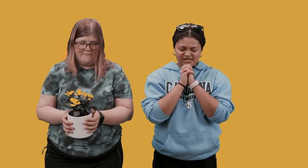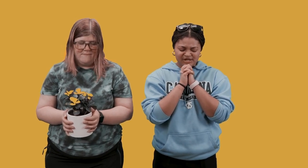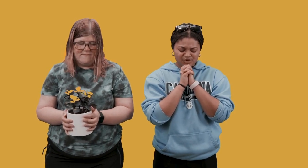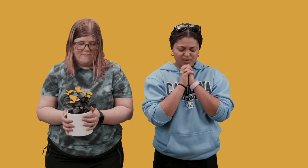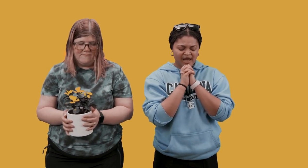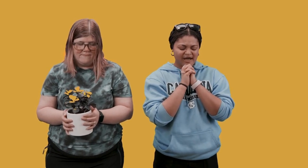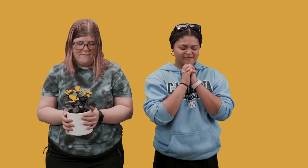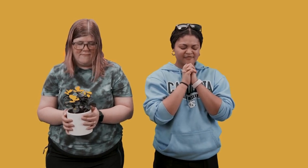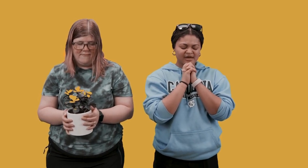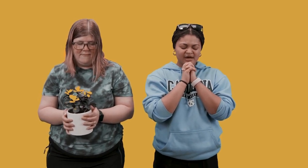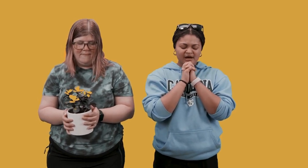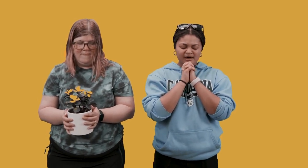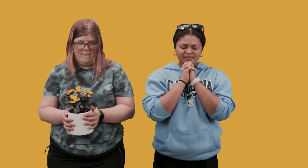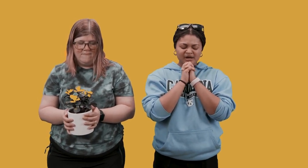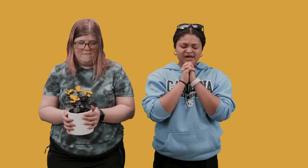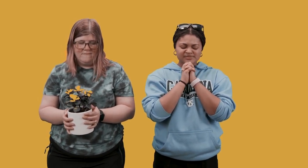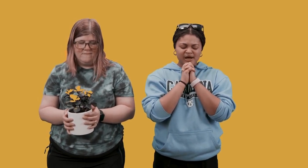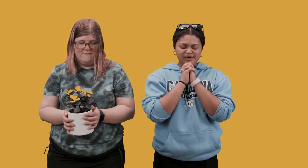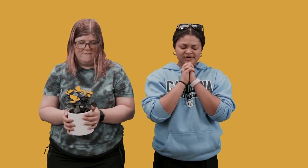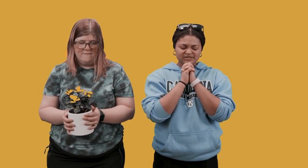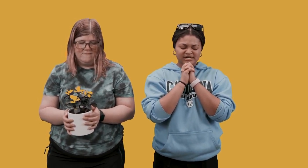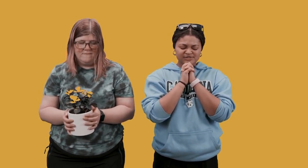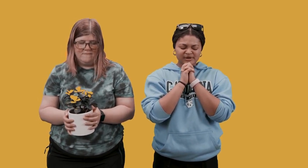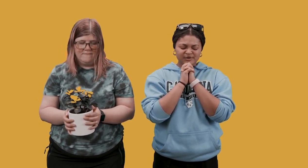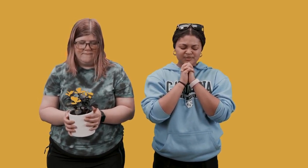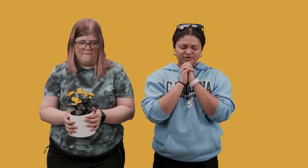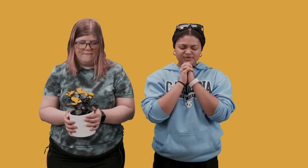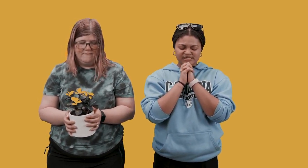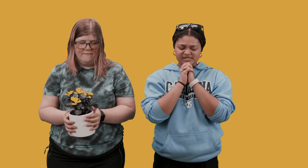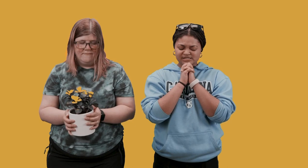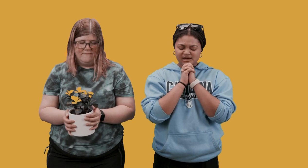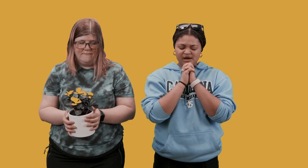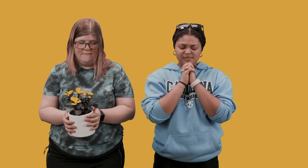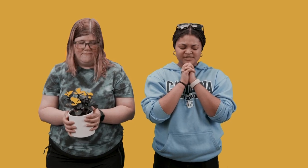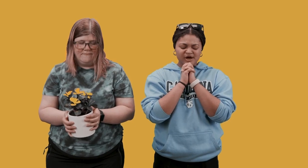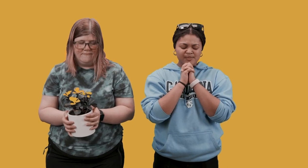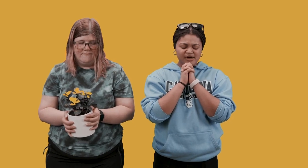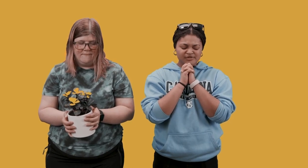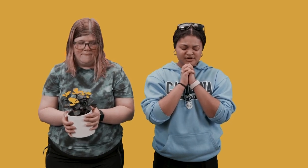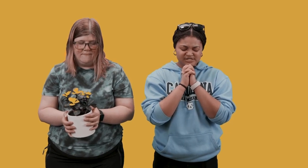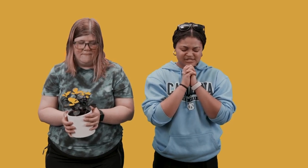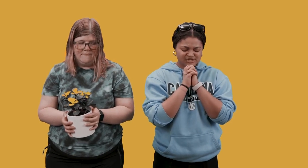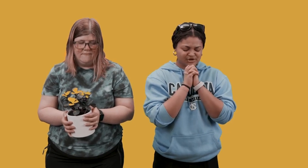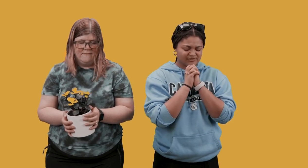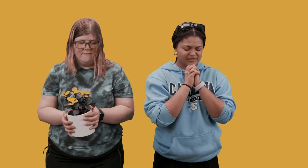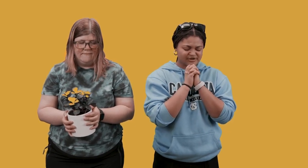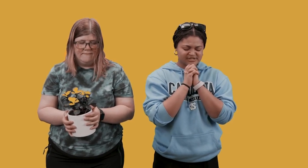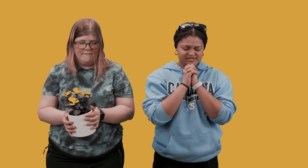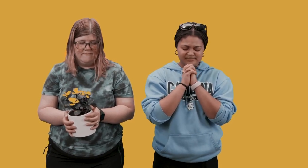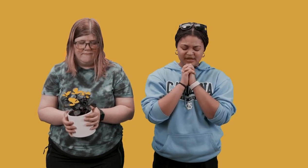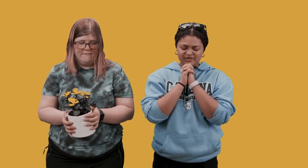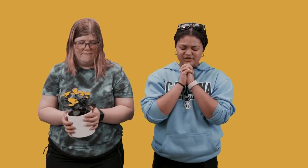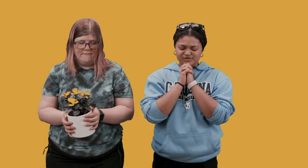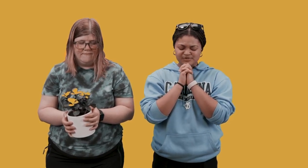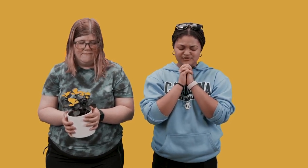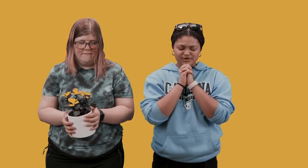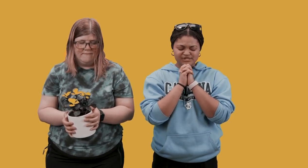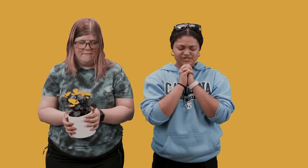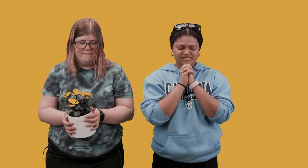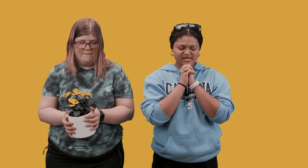that you have um god's power and i just pray that we'll use it um to help others and to serve others i thank you so much for it in jesus